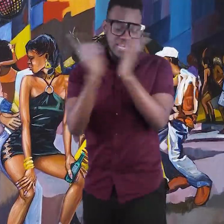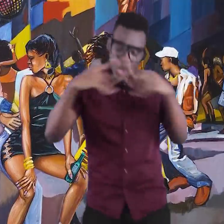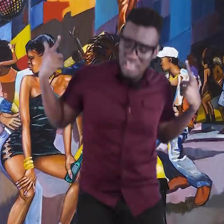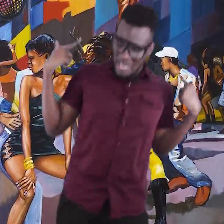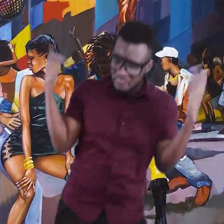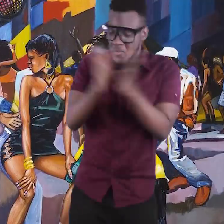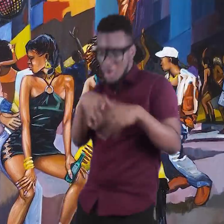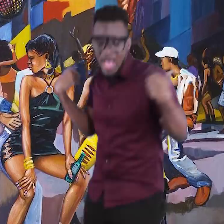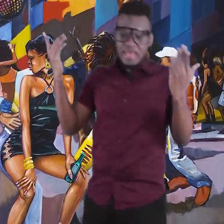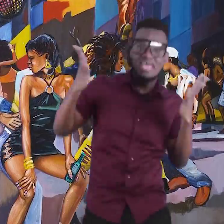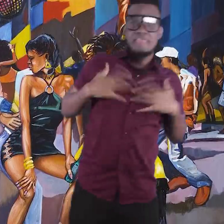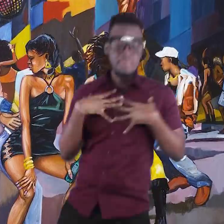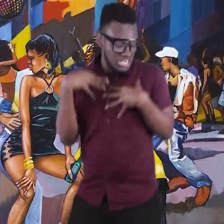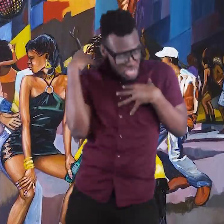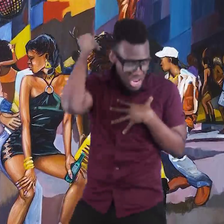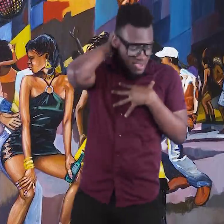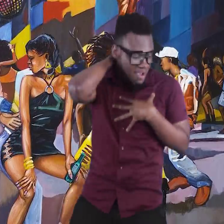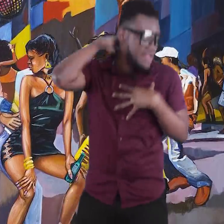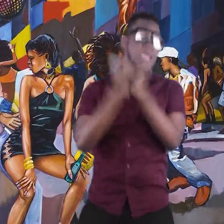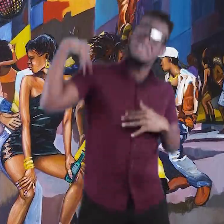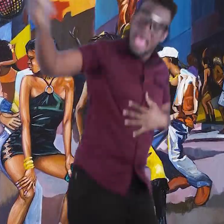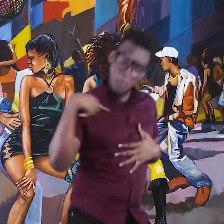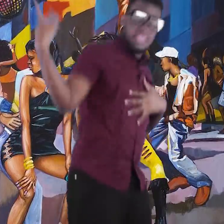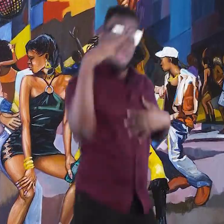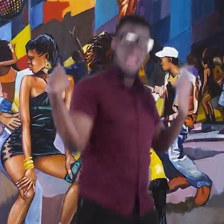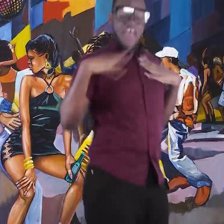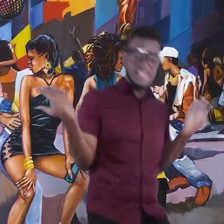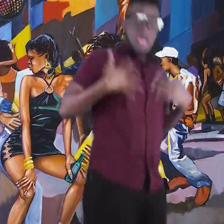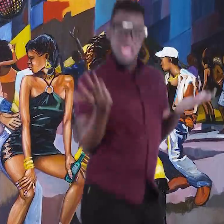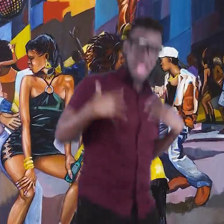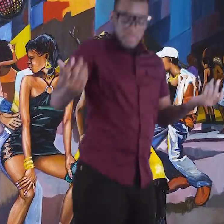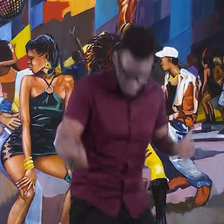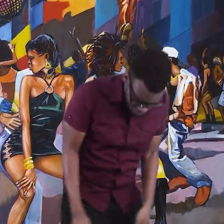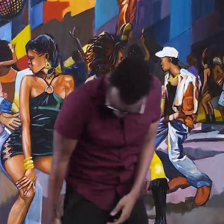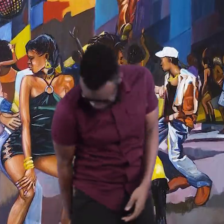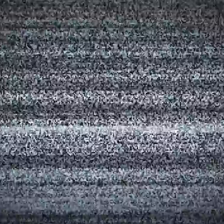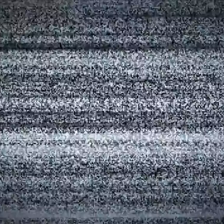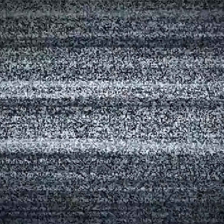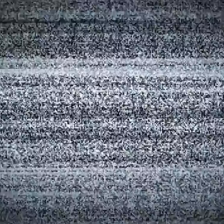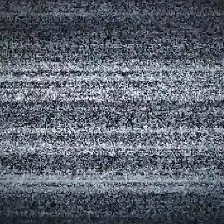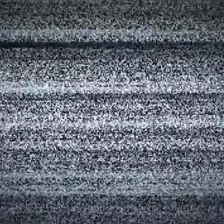walked upon them. Them a one shot for them and a one of them. Tell them this a real shing yang antenna. I got a horse in here and a fight and I'll read it.